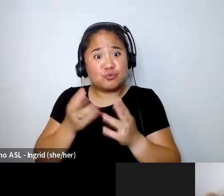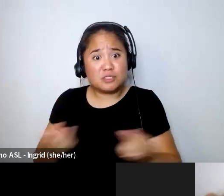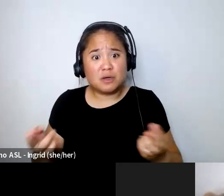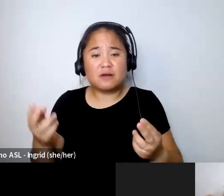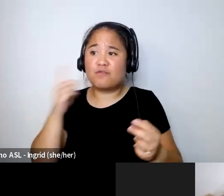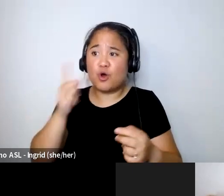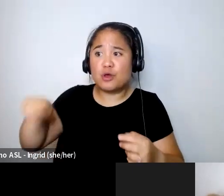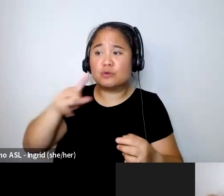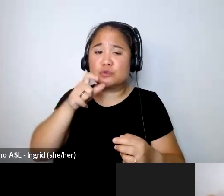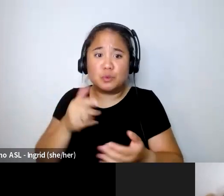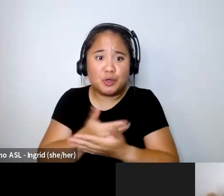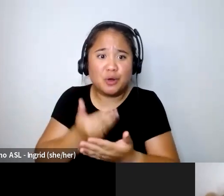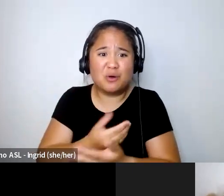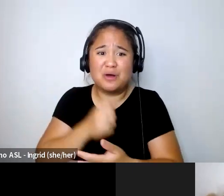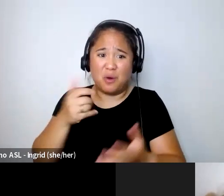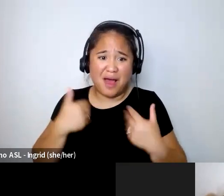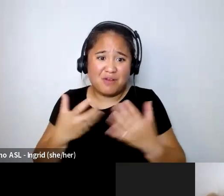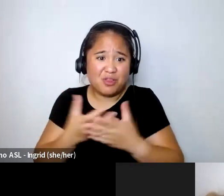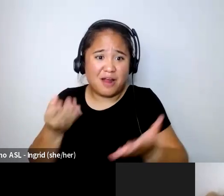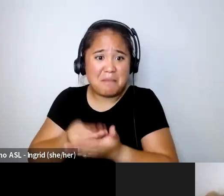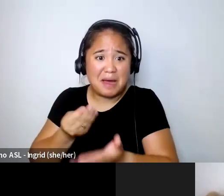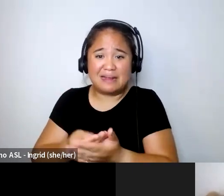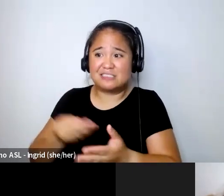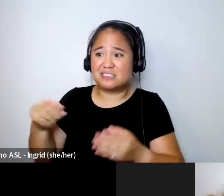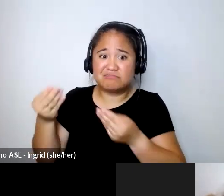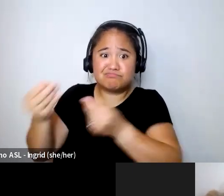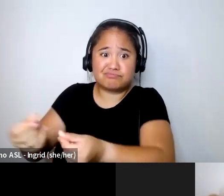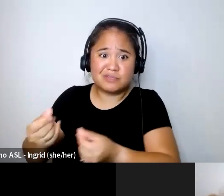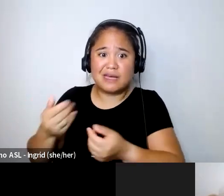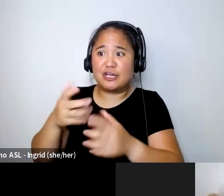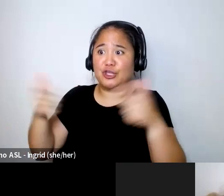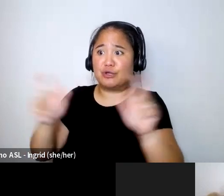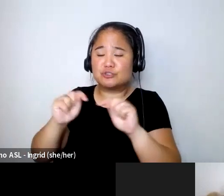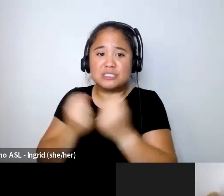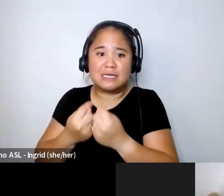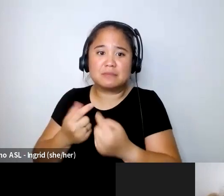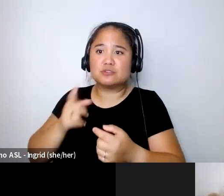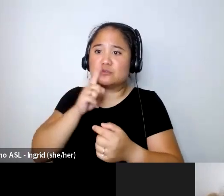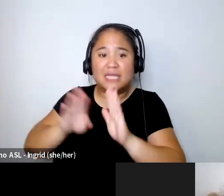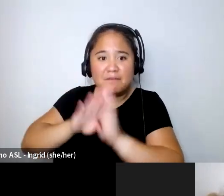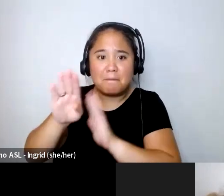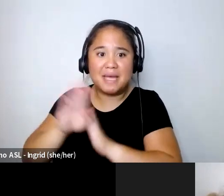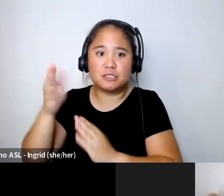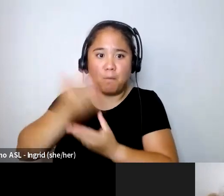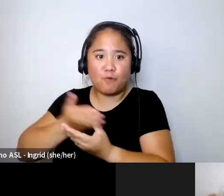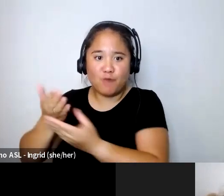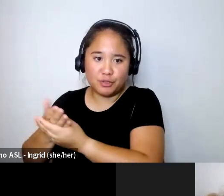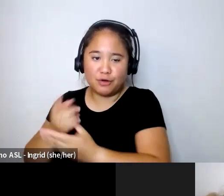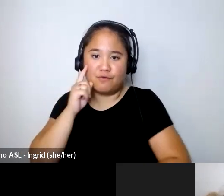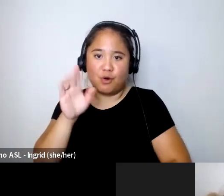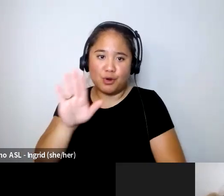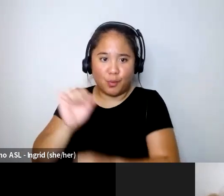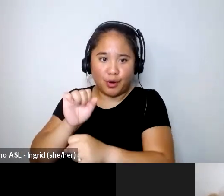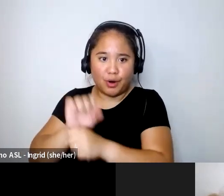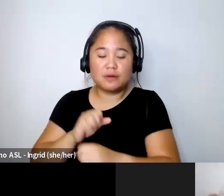out who don't have the money to pay for a huge team can build a portfolio yes and also i wanted to tell people